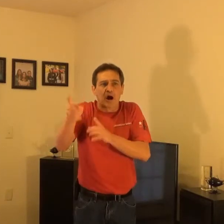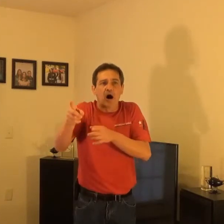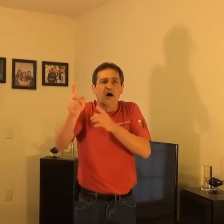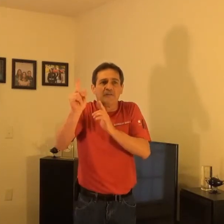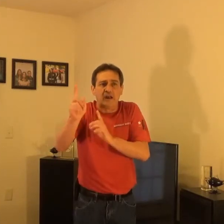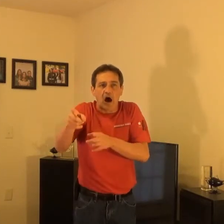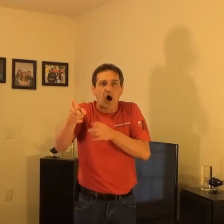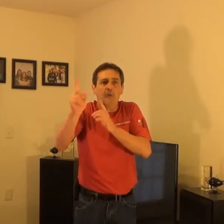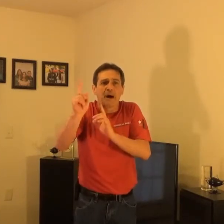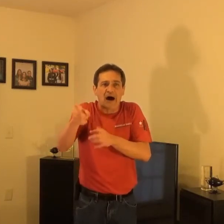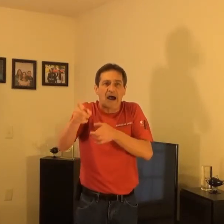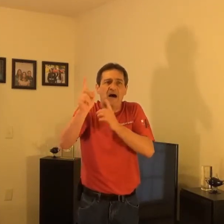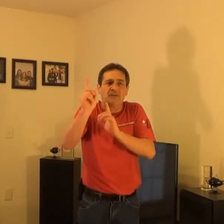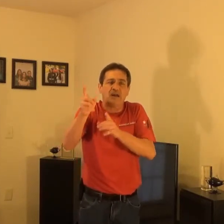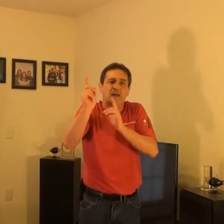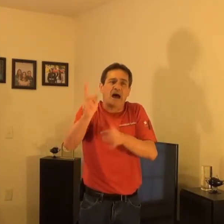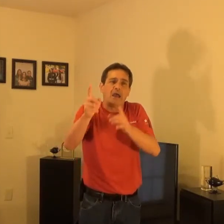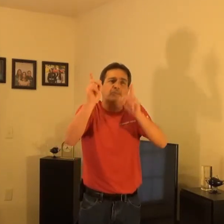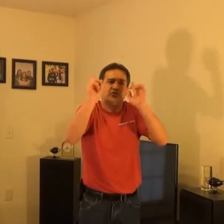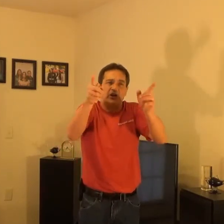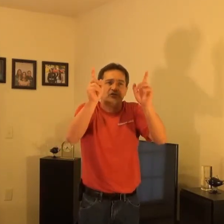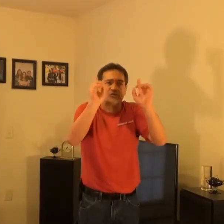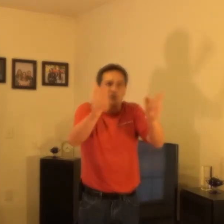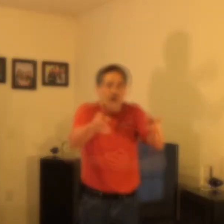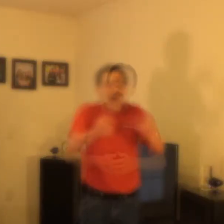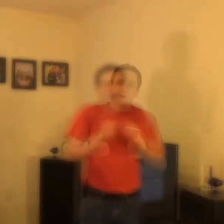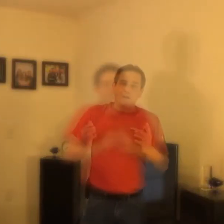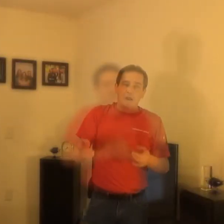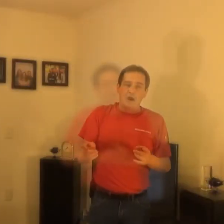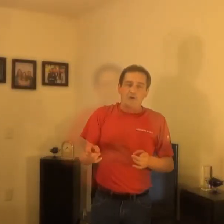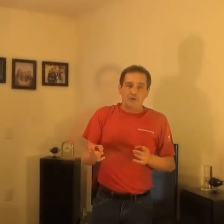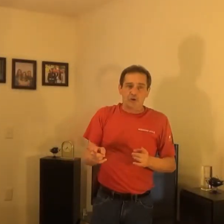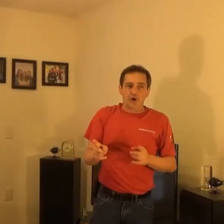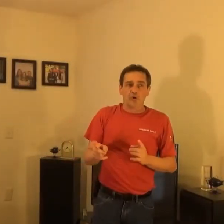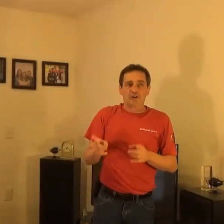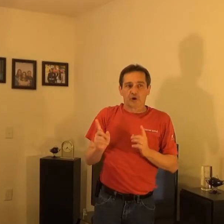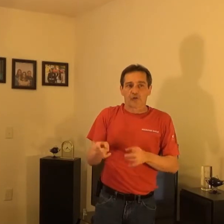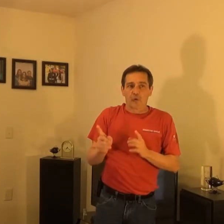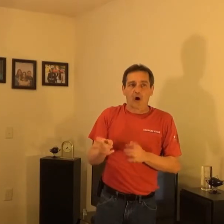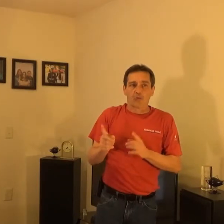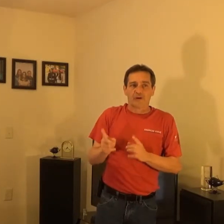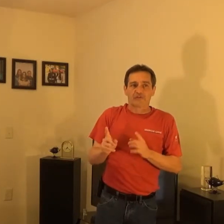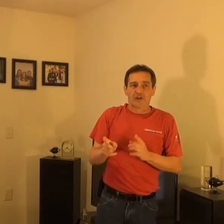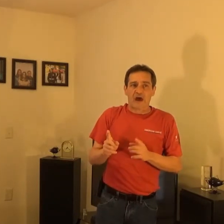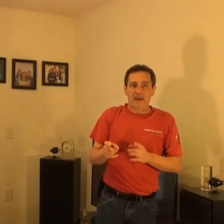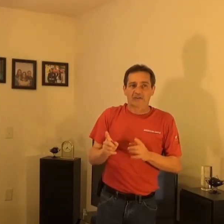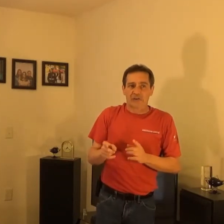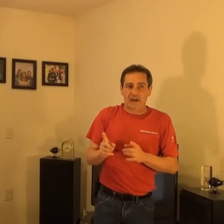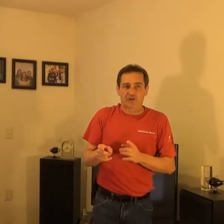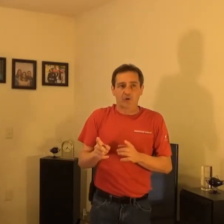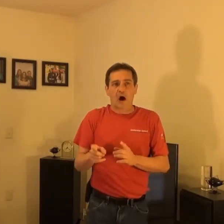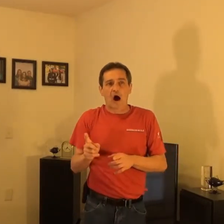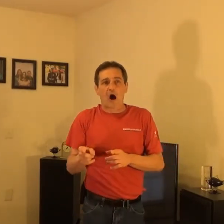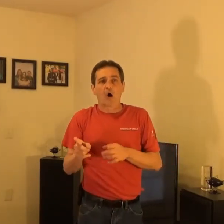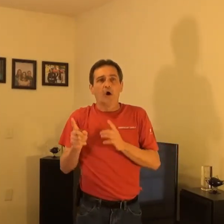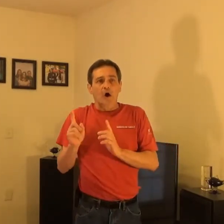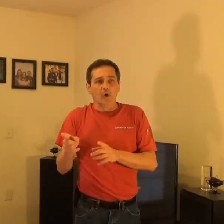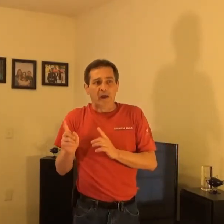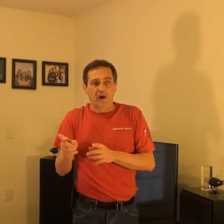love and hope I have in the name of Jesus Christ. I declare it to you and to the world this day, and saying to all who hear